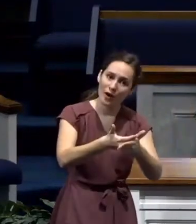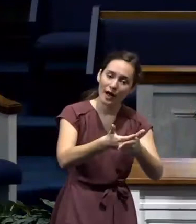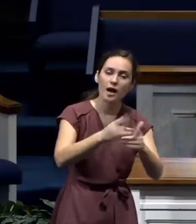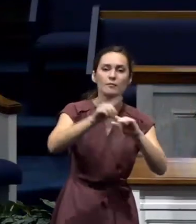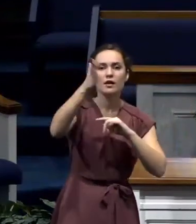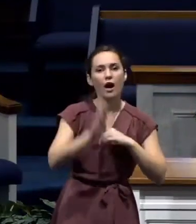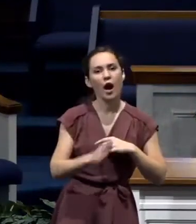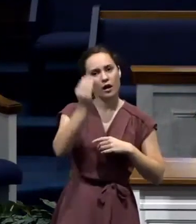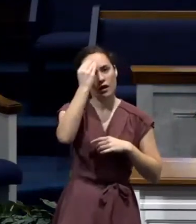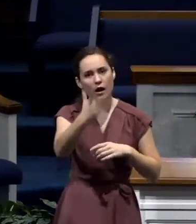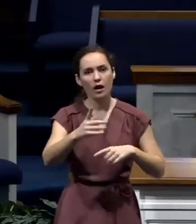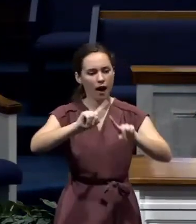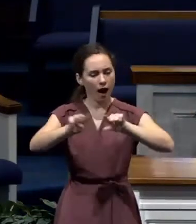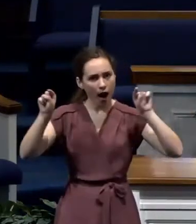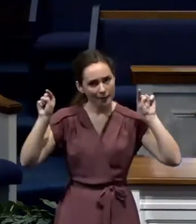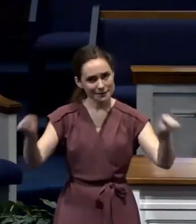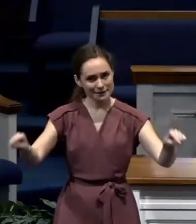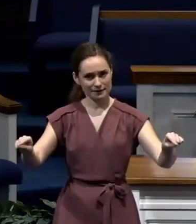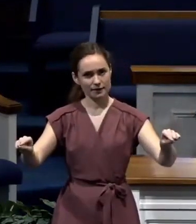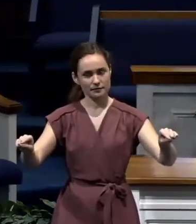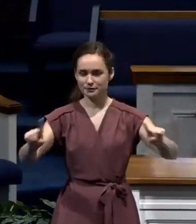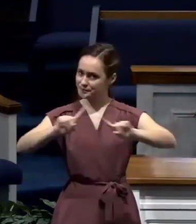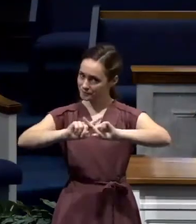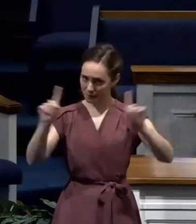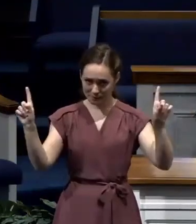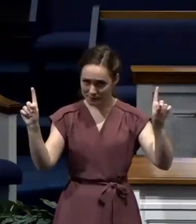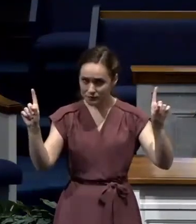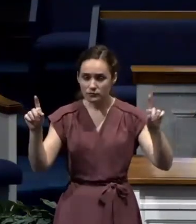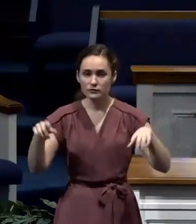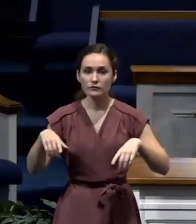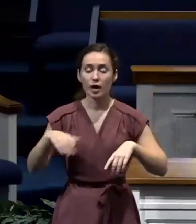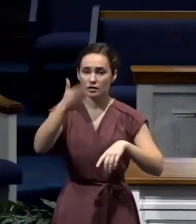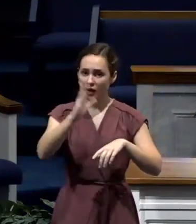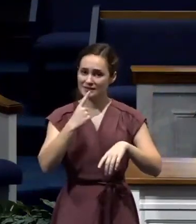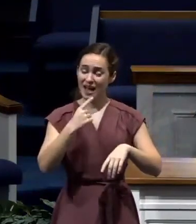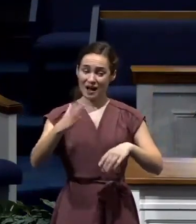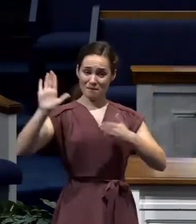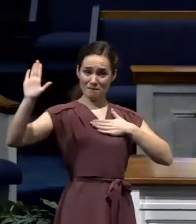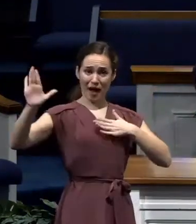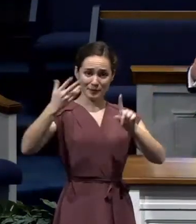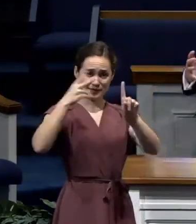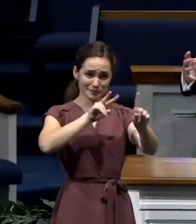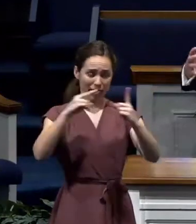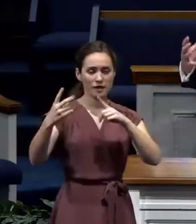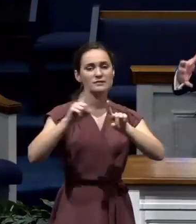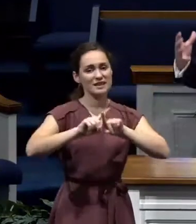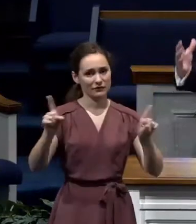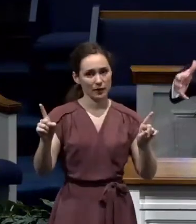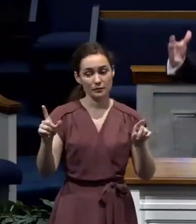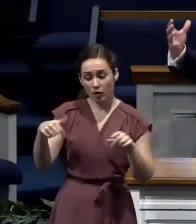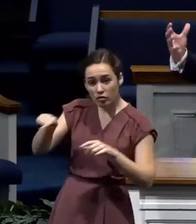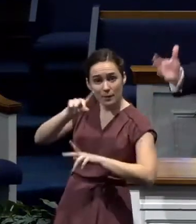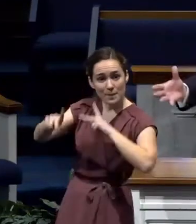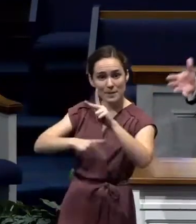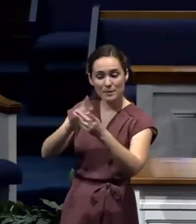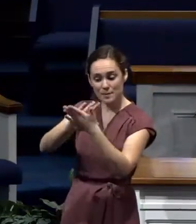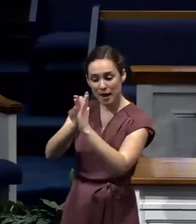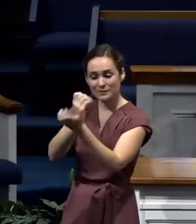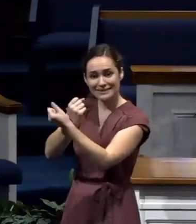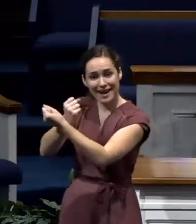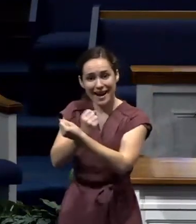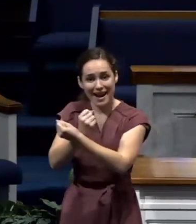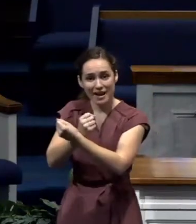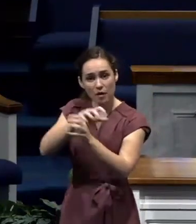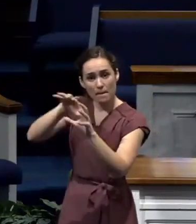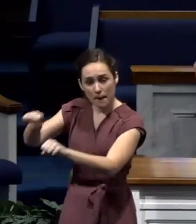opposite. You see, you see differently from the way I see. Those being carried away, it is for their good. It is